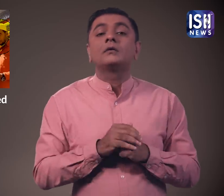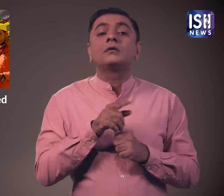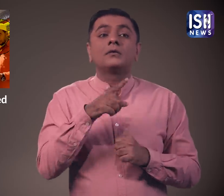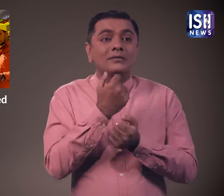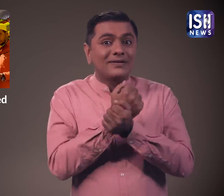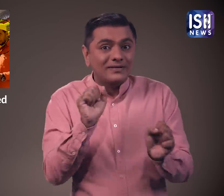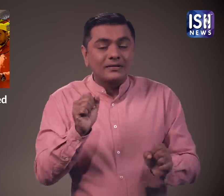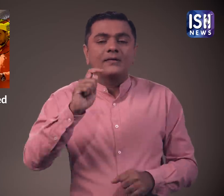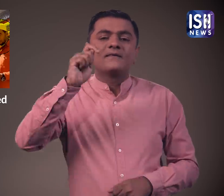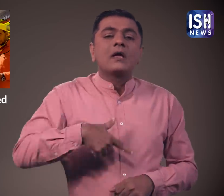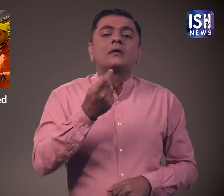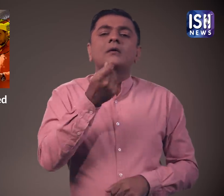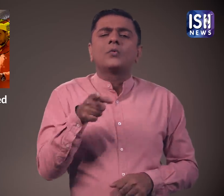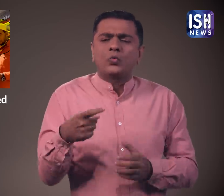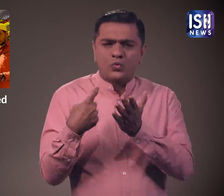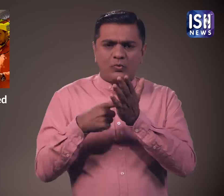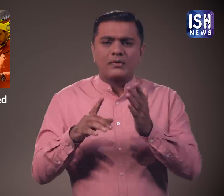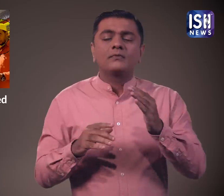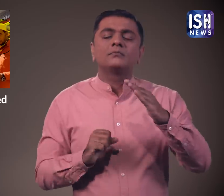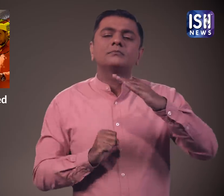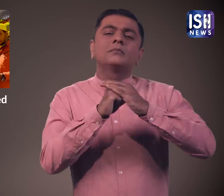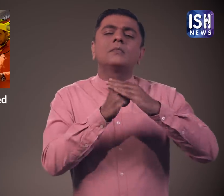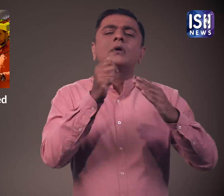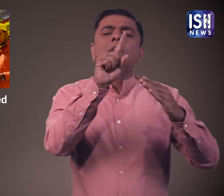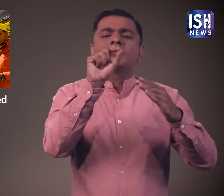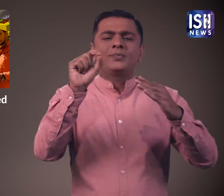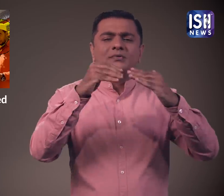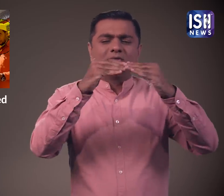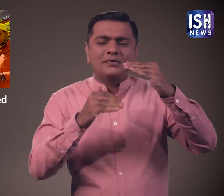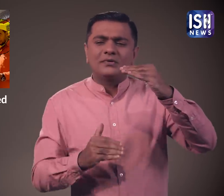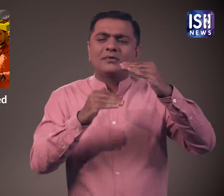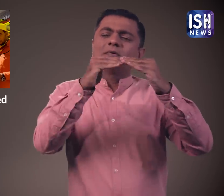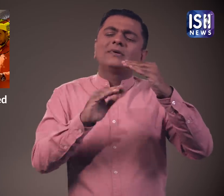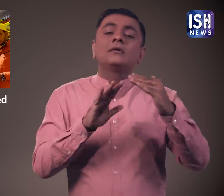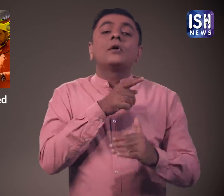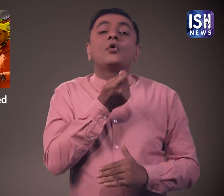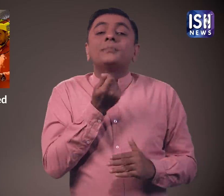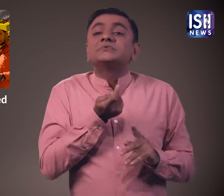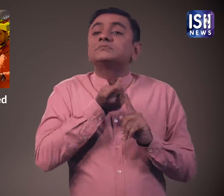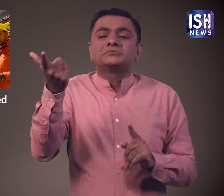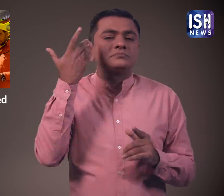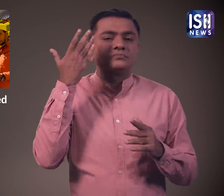It imposes a fine which may extend to Rs 100. The fine imposed on the man is not known.